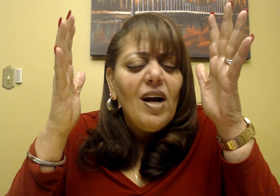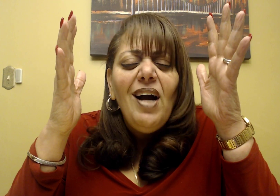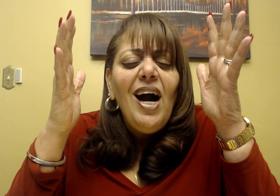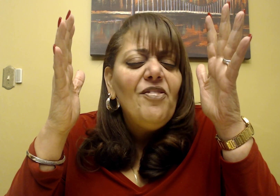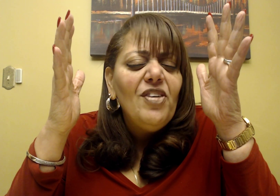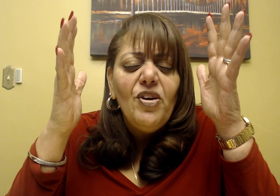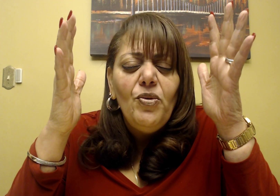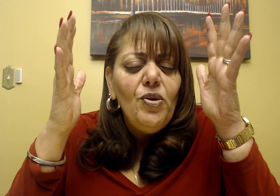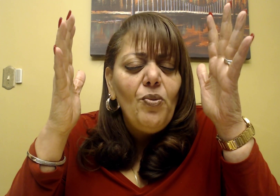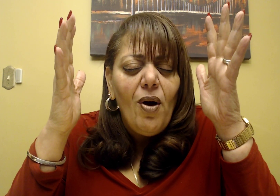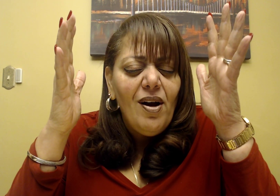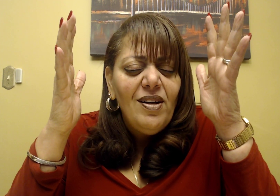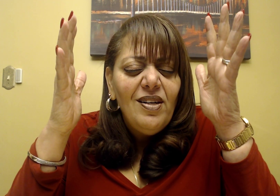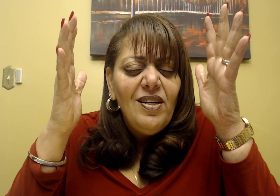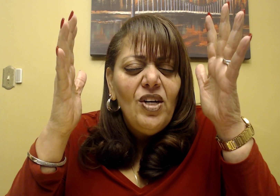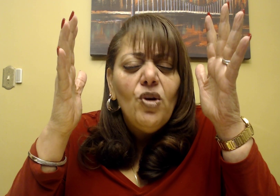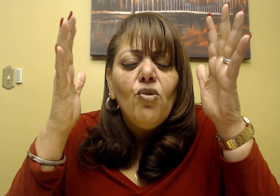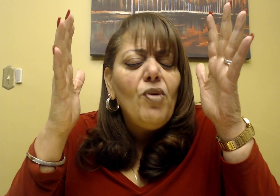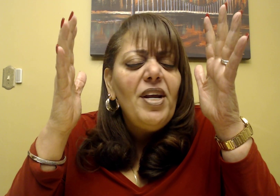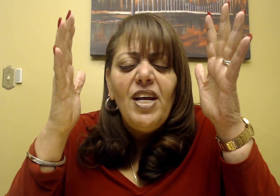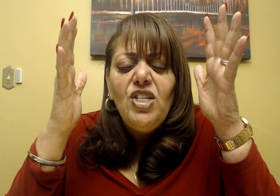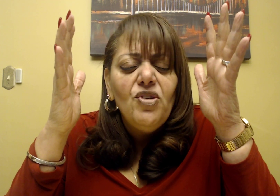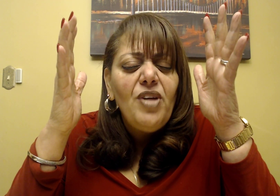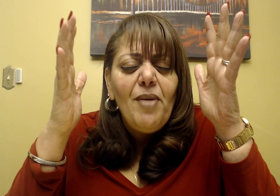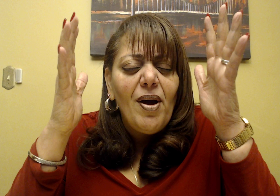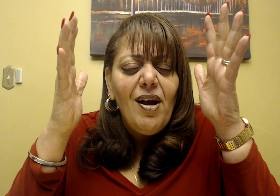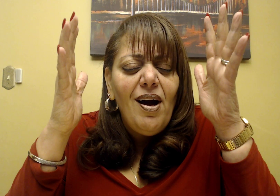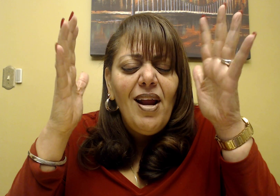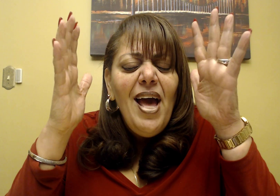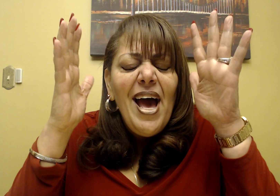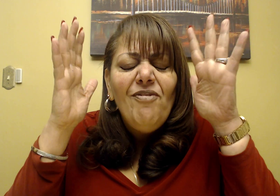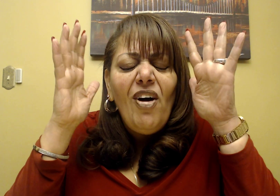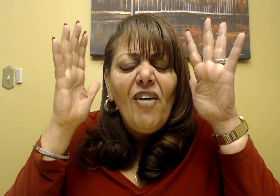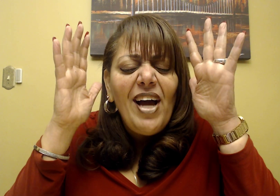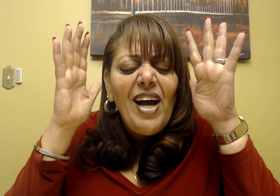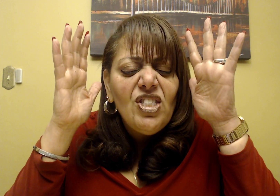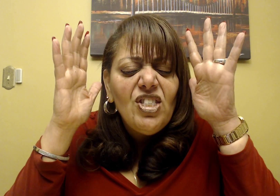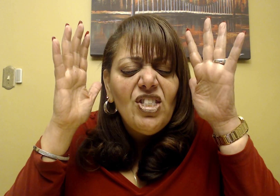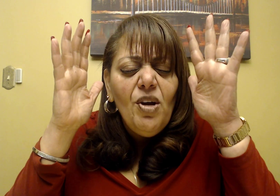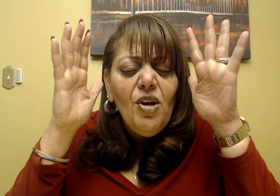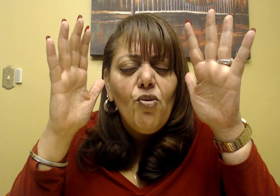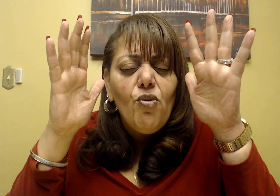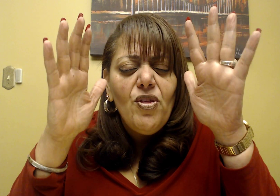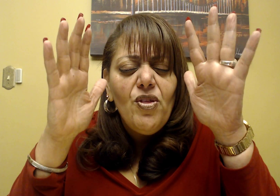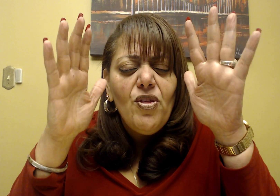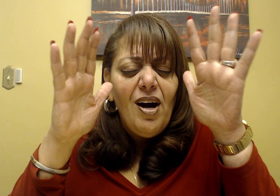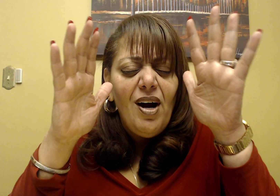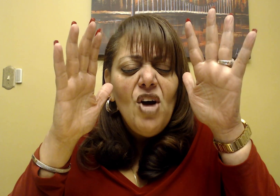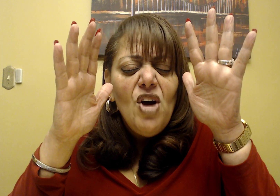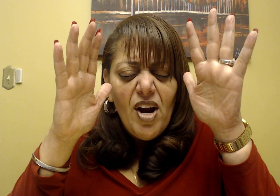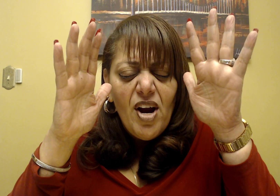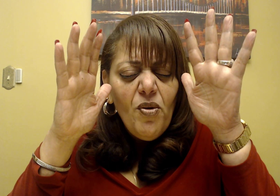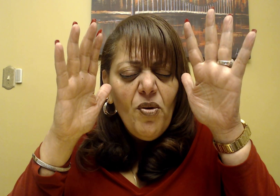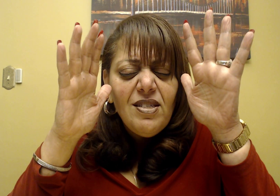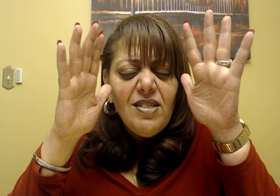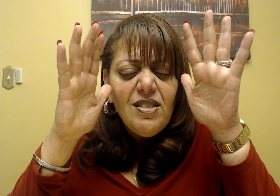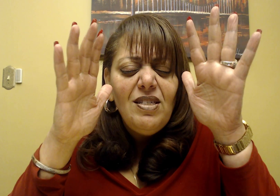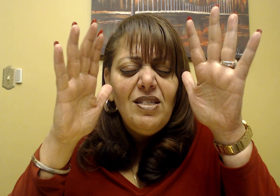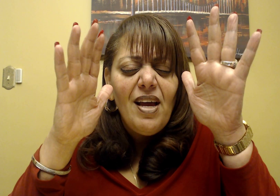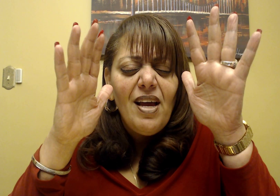confident in who you are. Great is your name, my God. And Father, I just declare breakthrough, God, for everyone that's watching today, God,